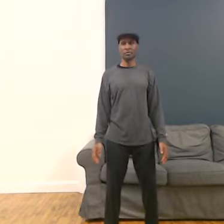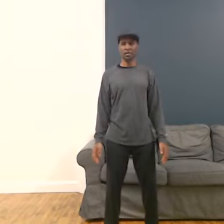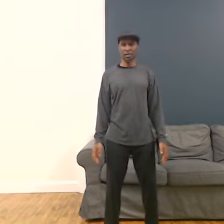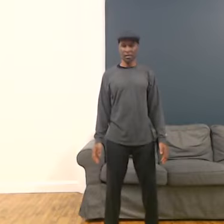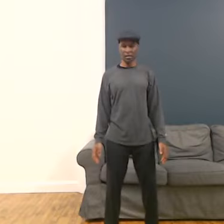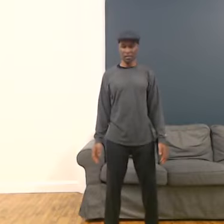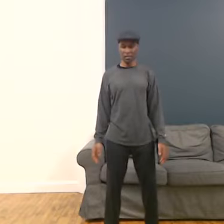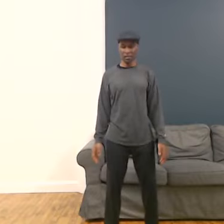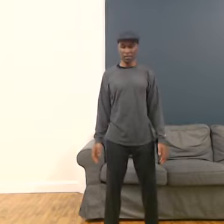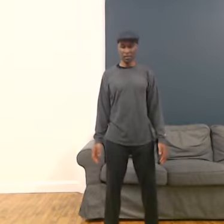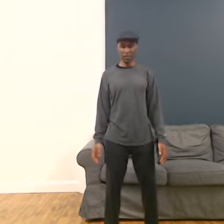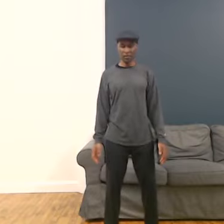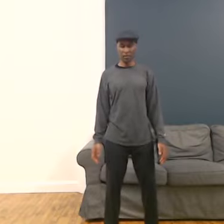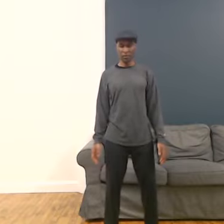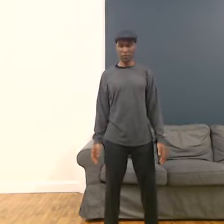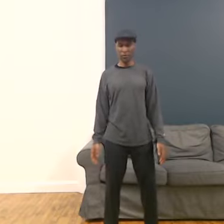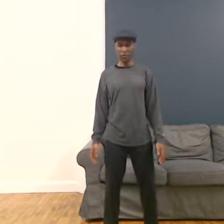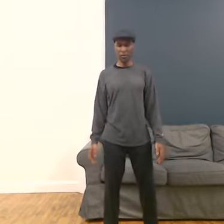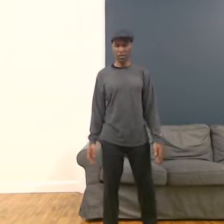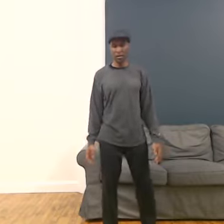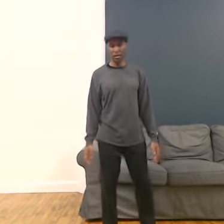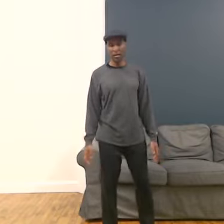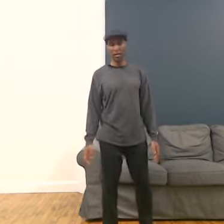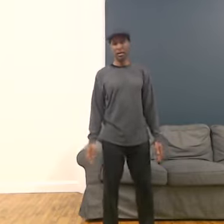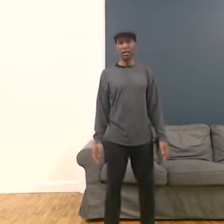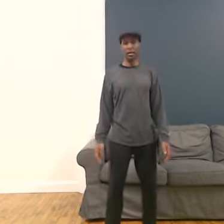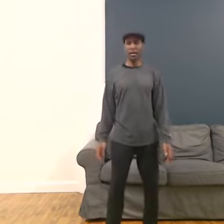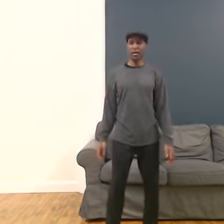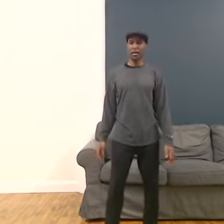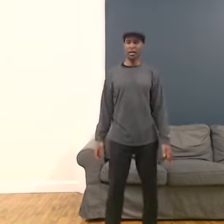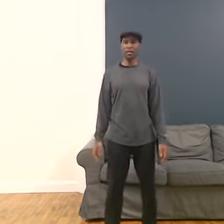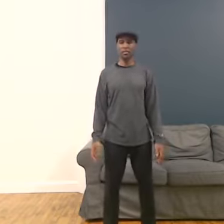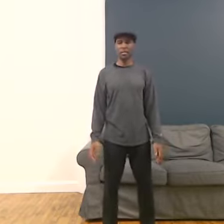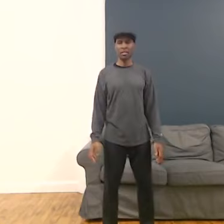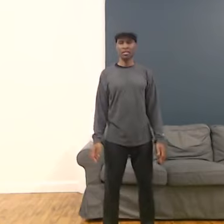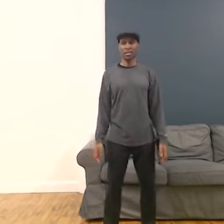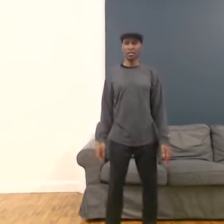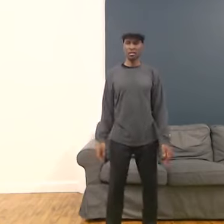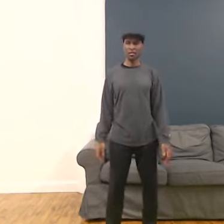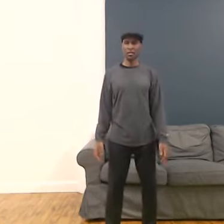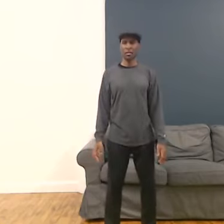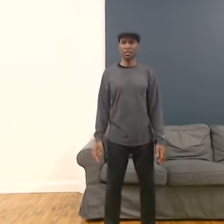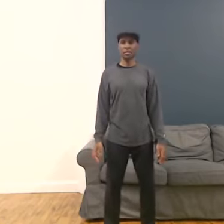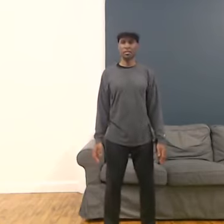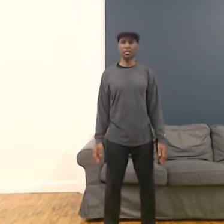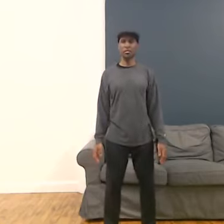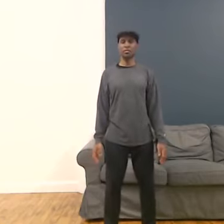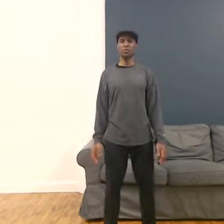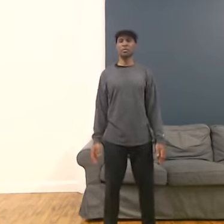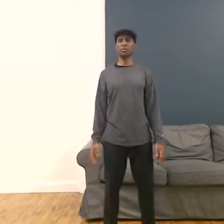And let's move into an exercise that allows us to